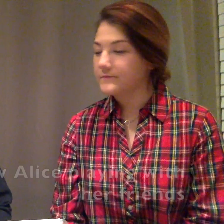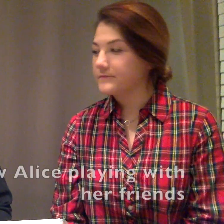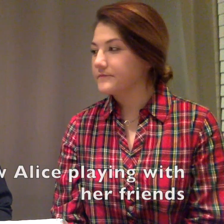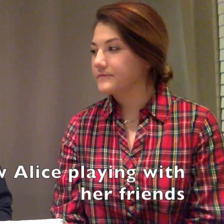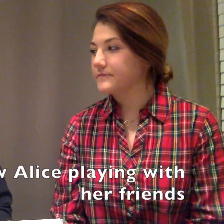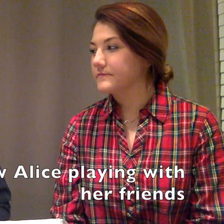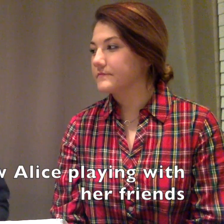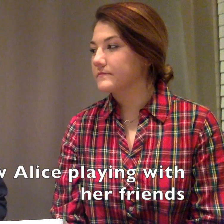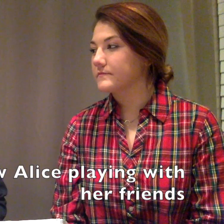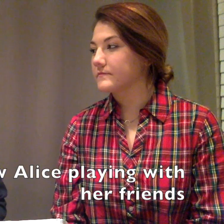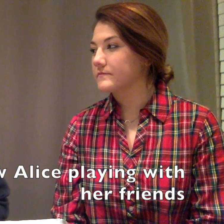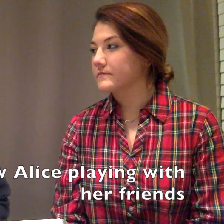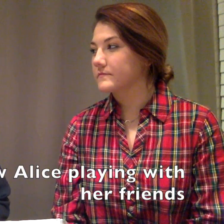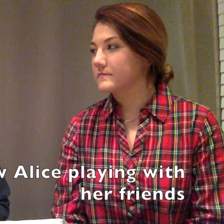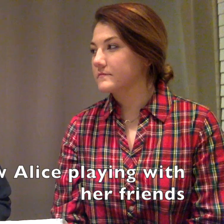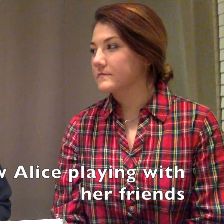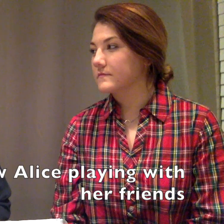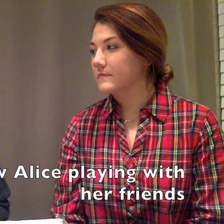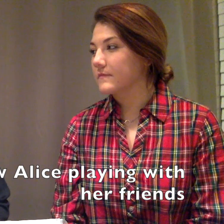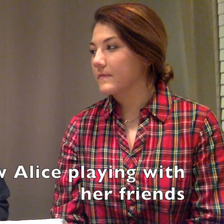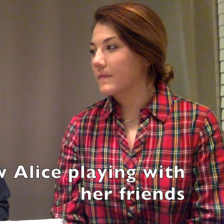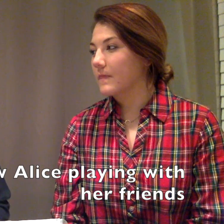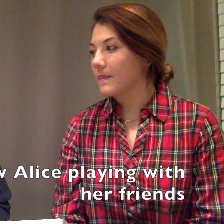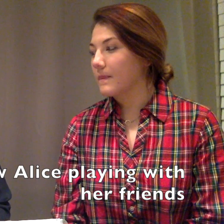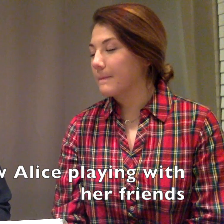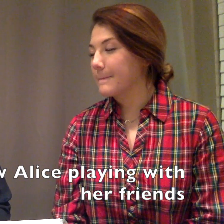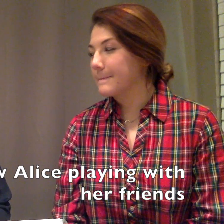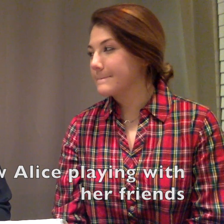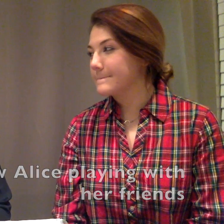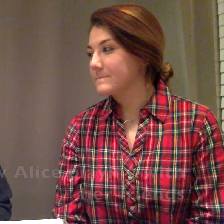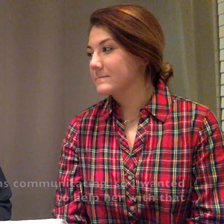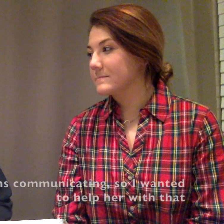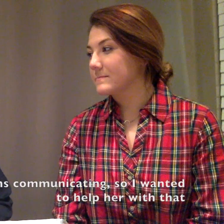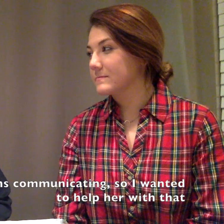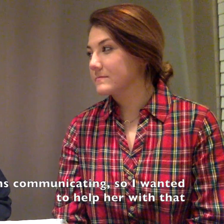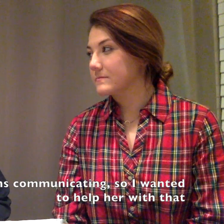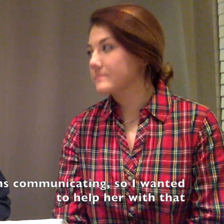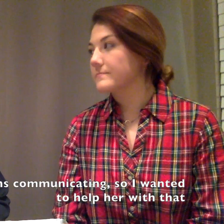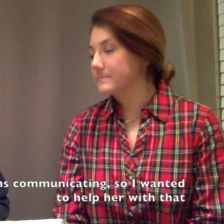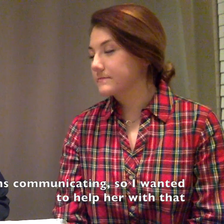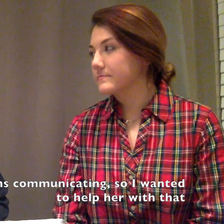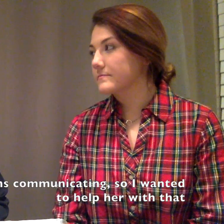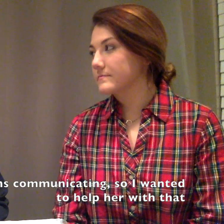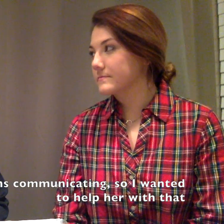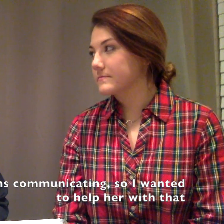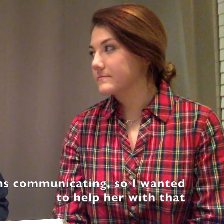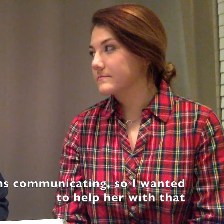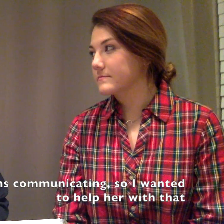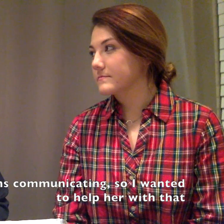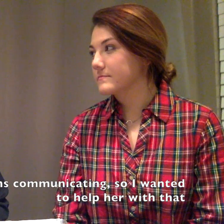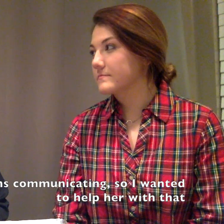saw Alice playing with her friends and having problems communicating, so I wanted to help her with that.